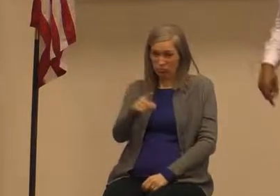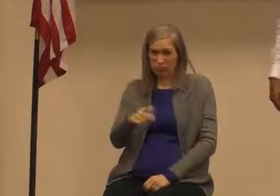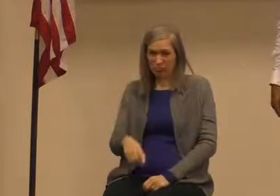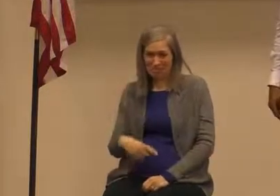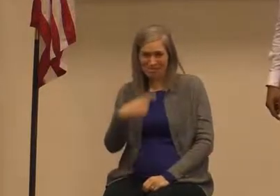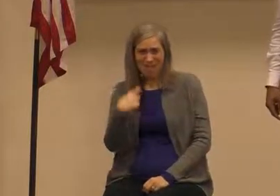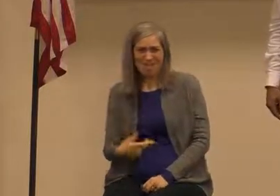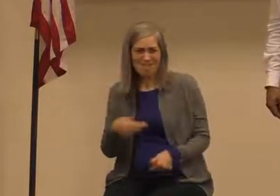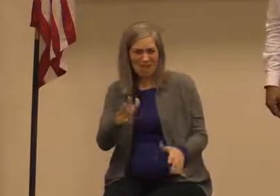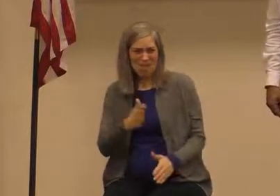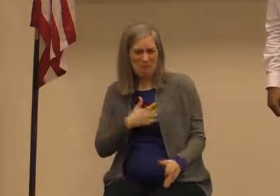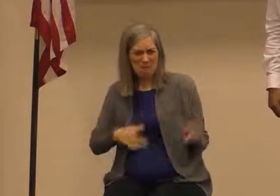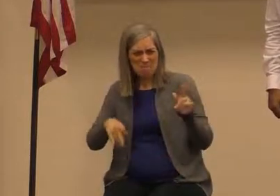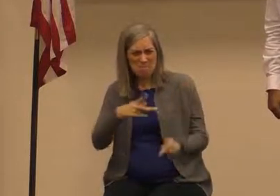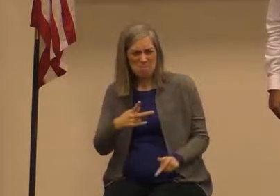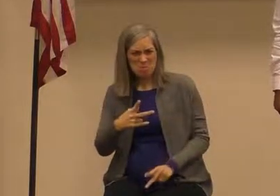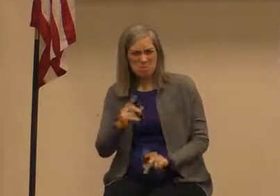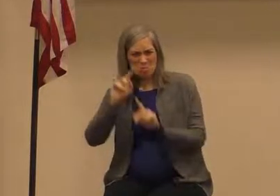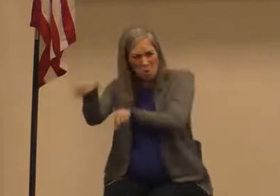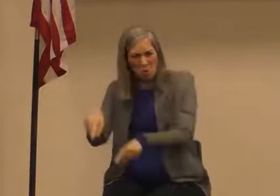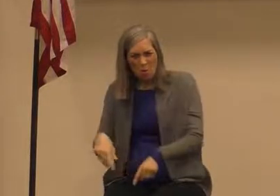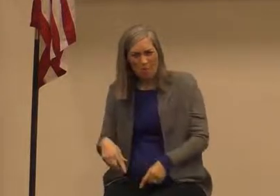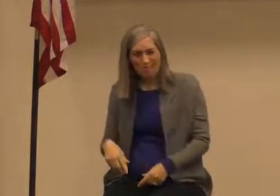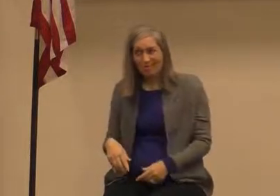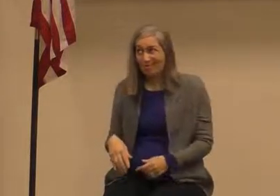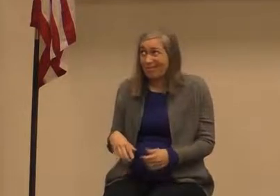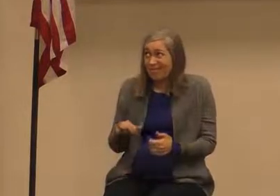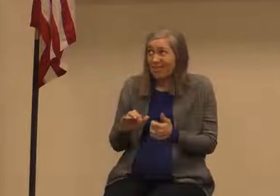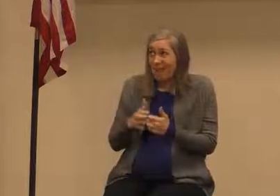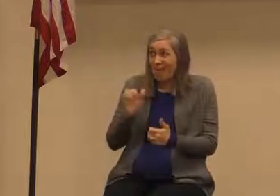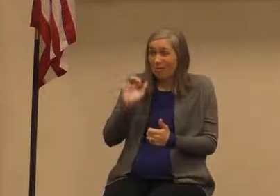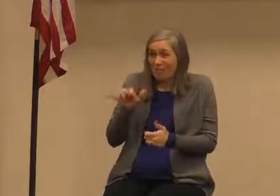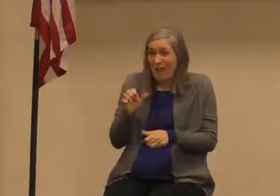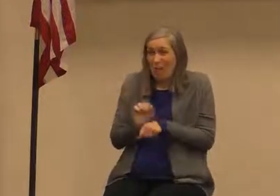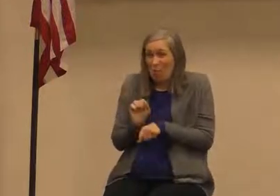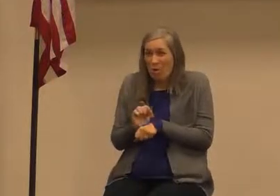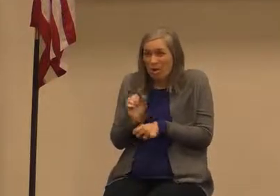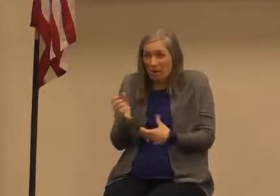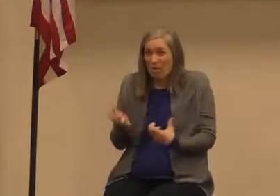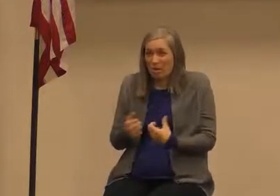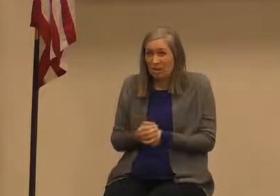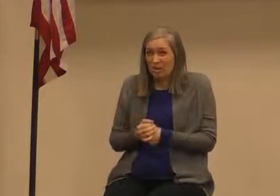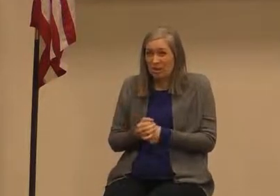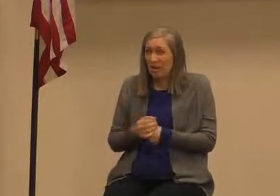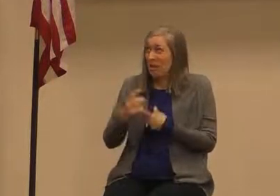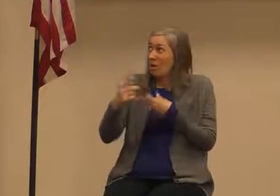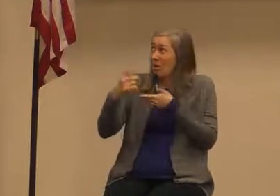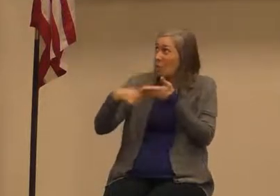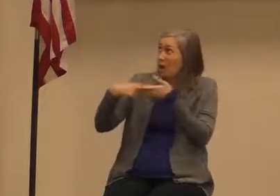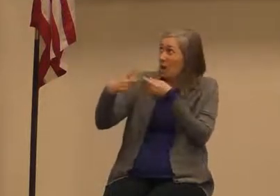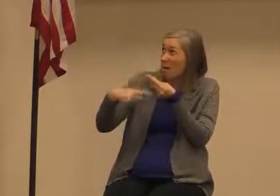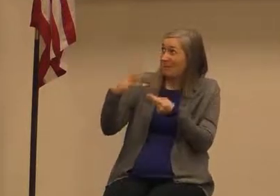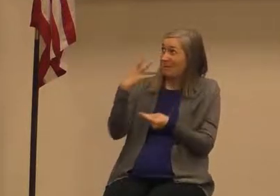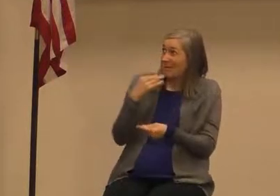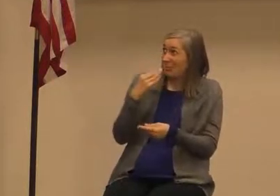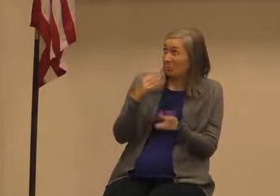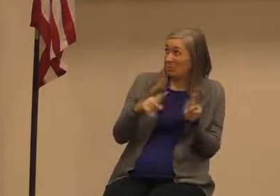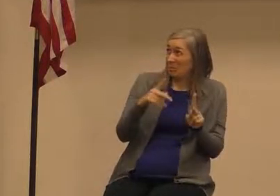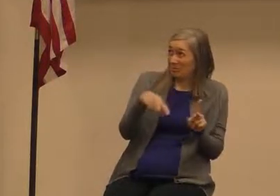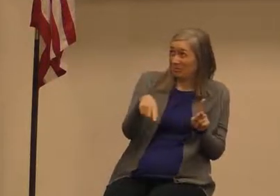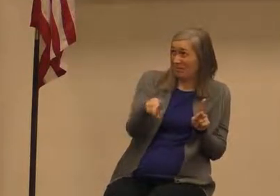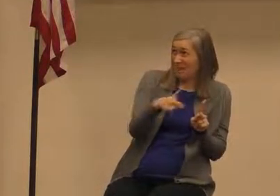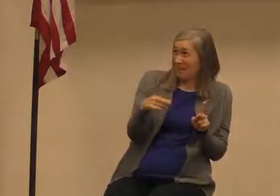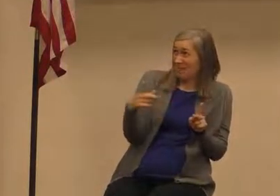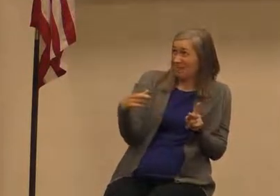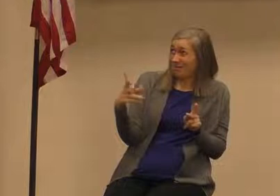my people go right how is that going to work and what about the people the Hebrews are they going to listen to me okay